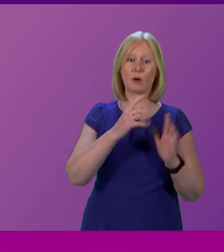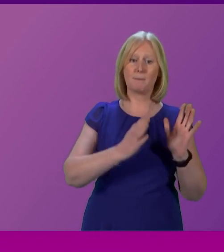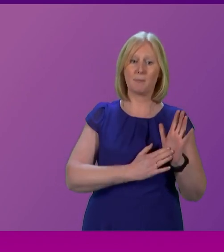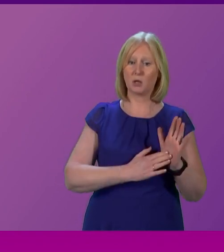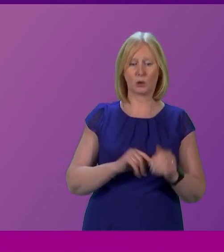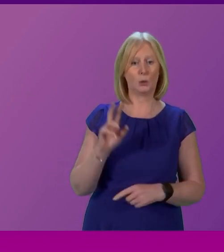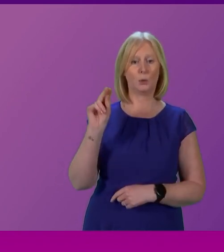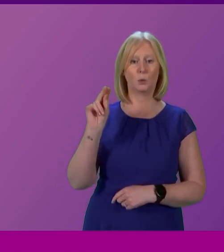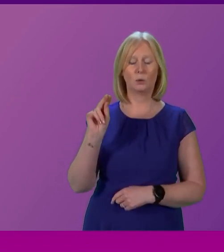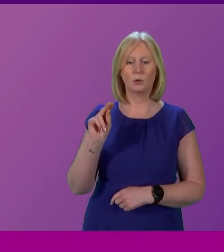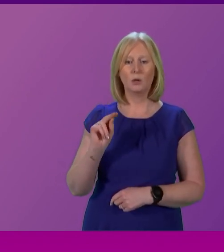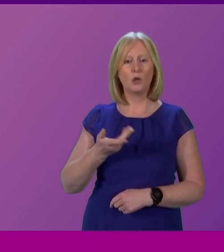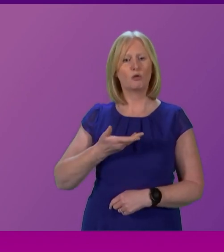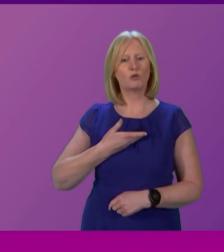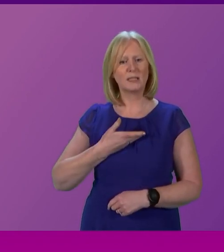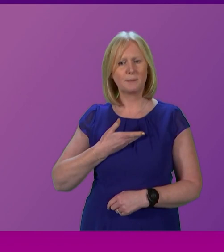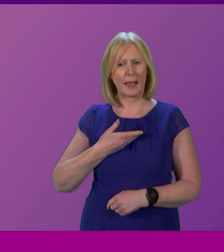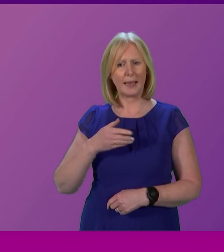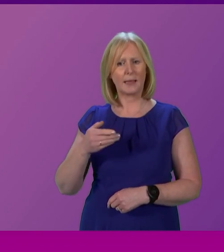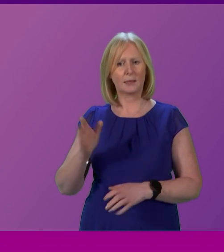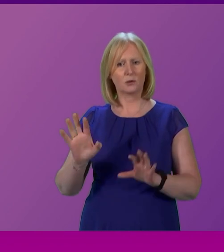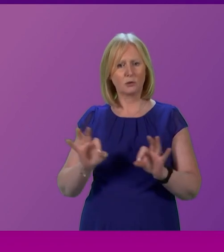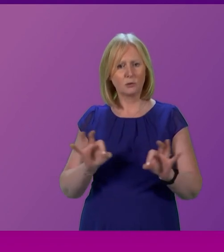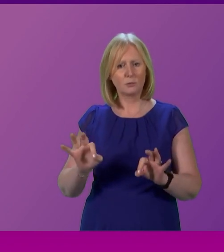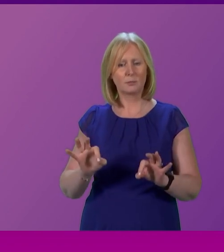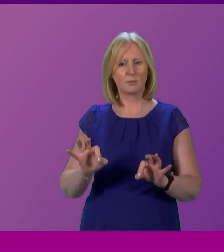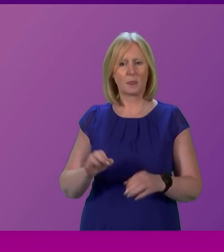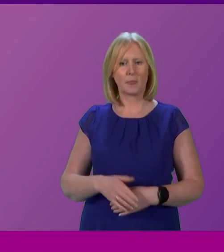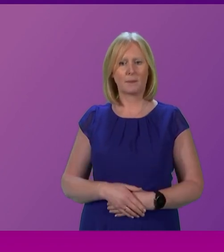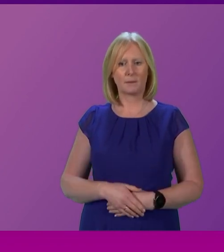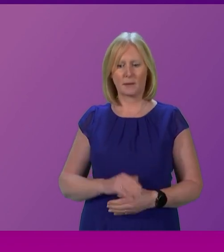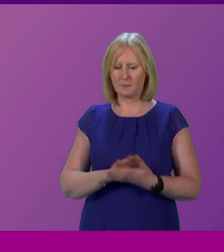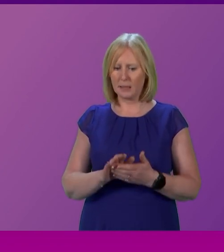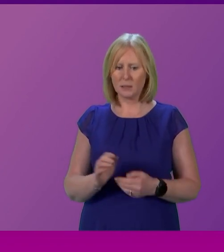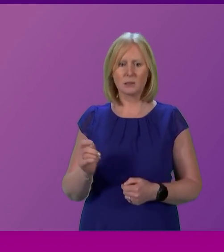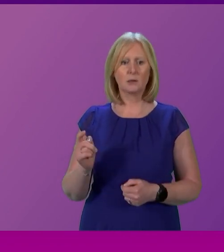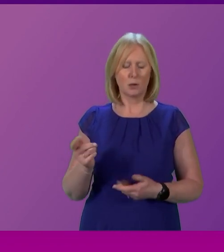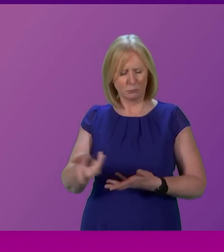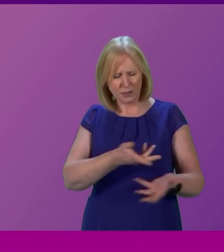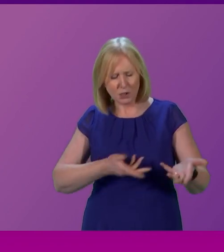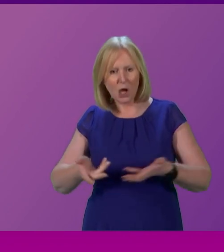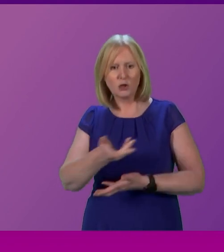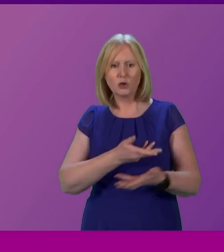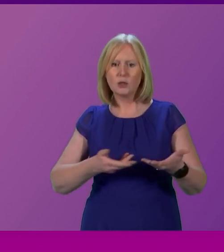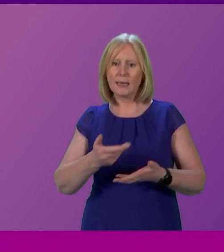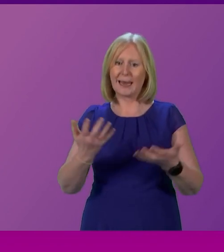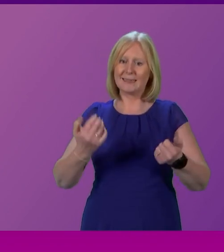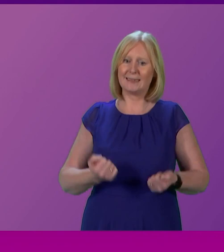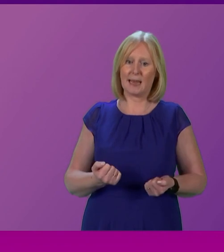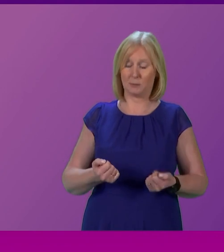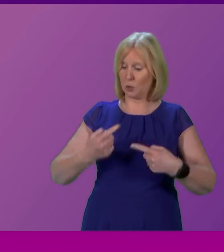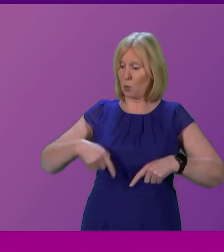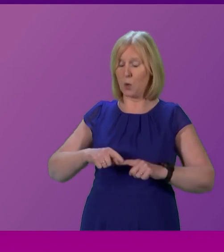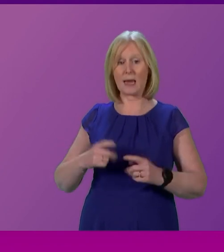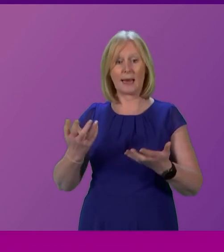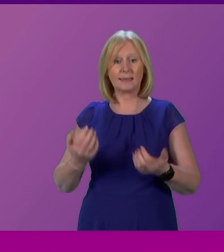Respecting the right to choose, putting the words I've quoted into practice means coming to the table, entering discussions, accepting, as we